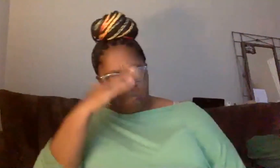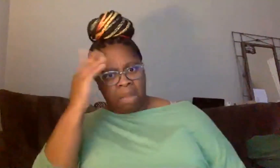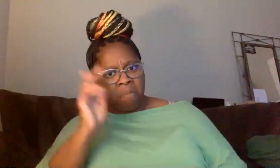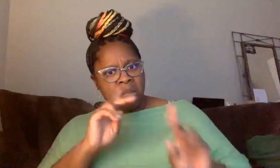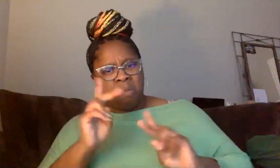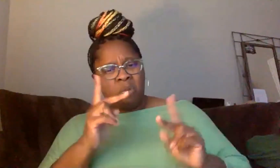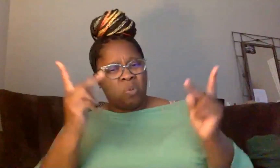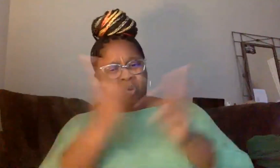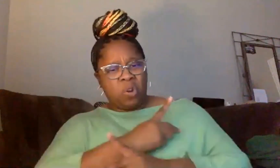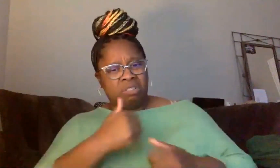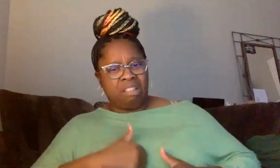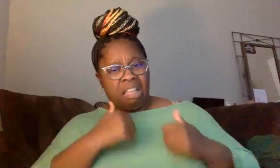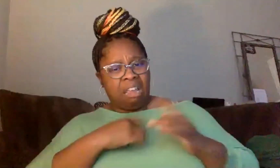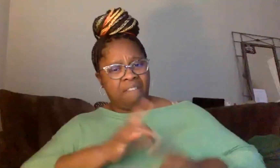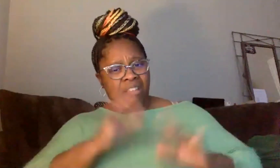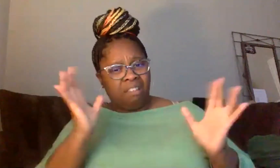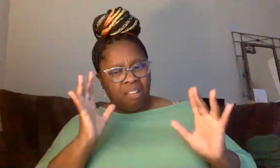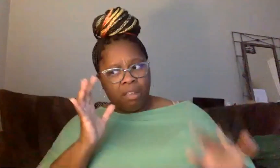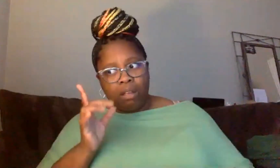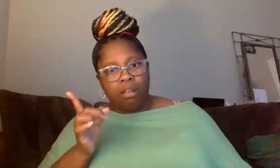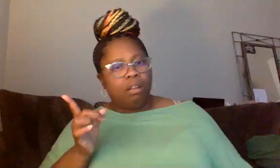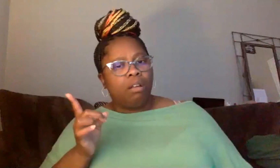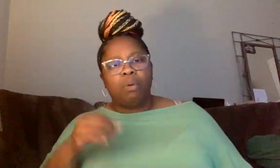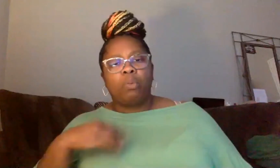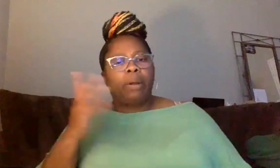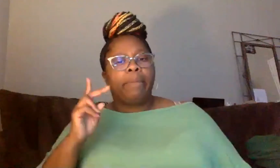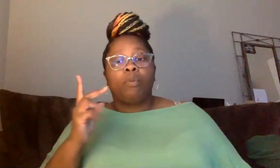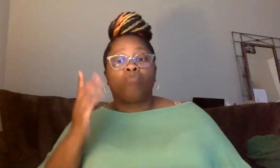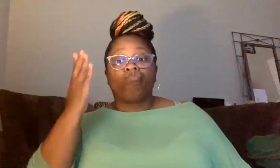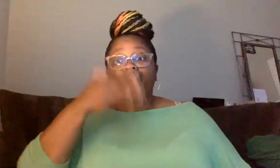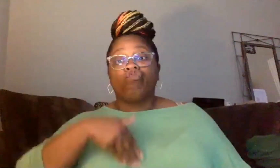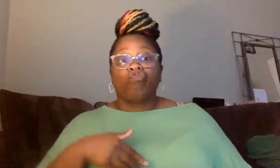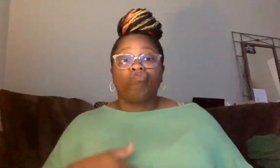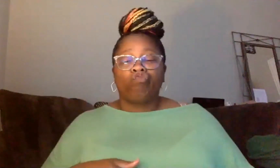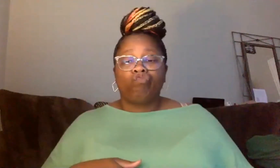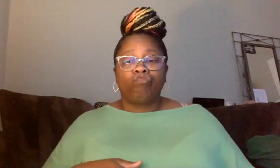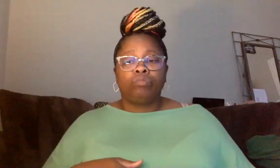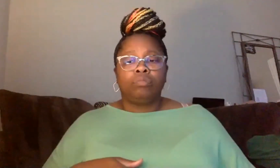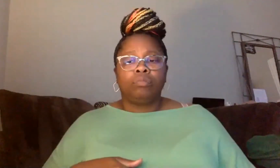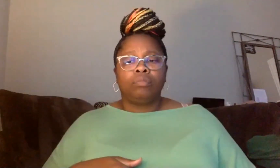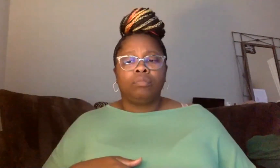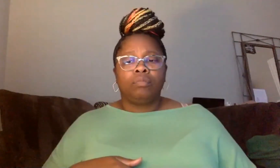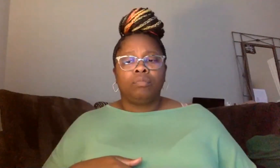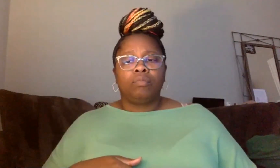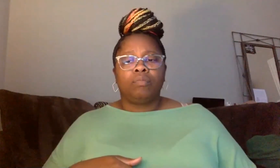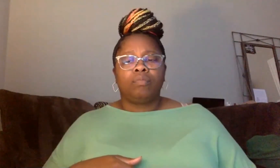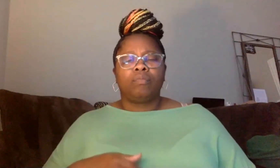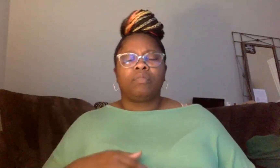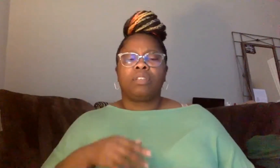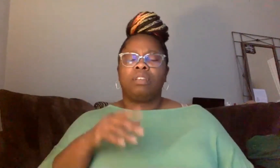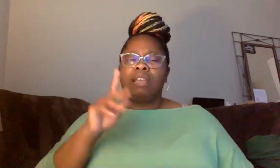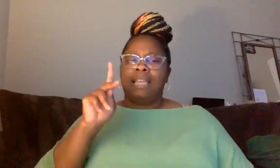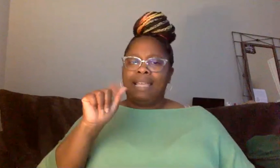um, existed in those townships in South Africa. And, and I think, you know, when Cameron